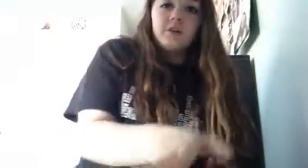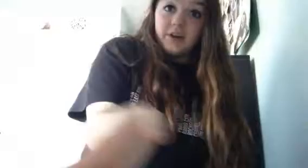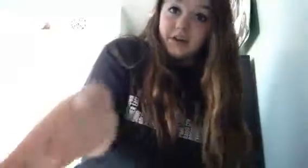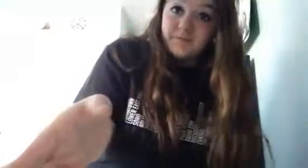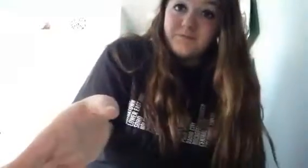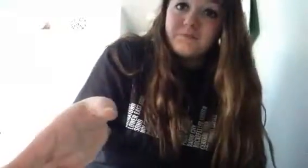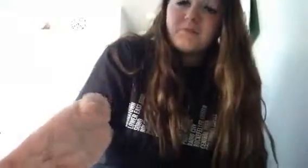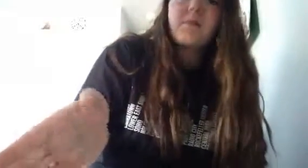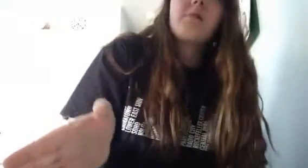turned right